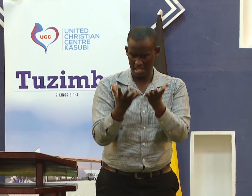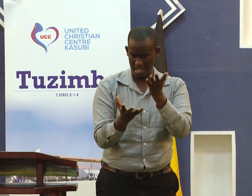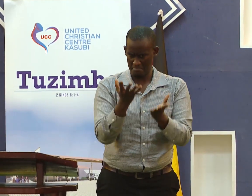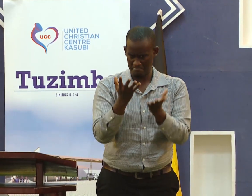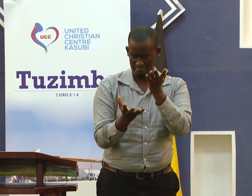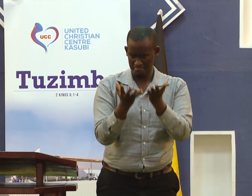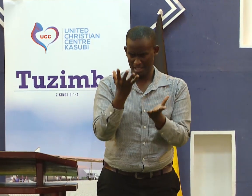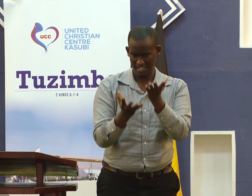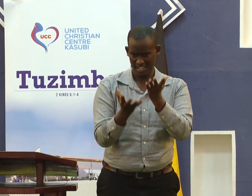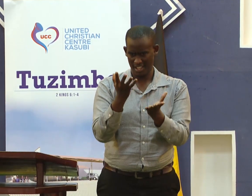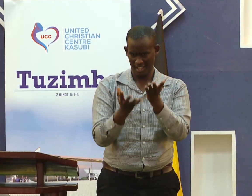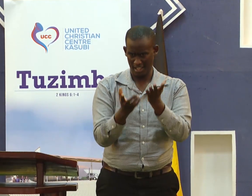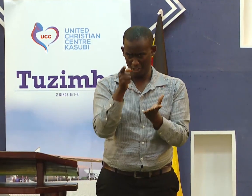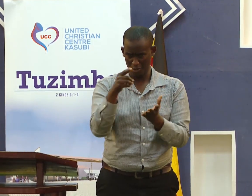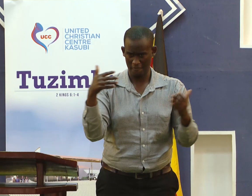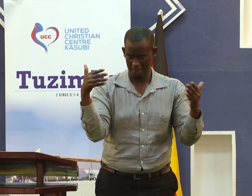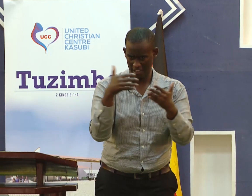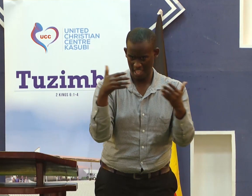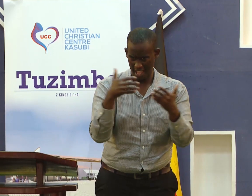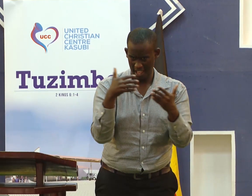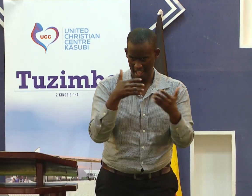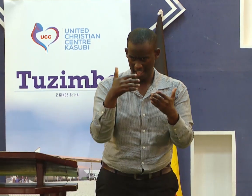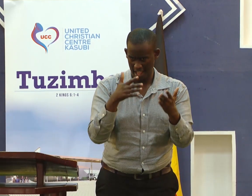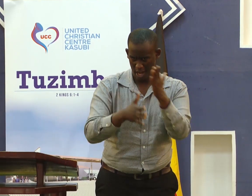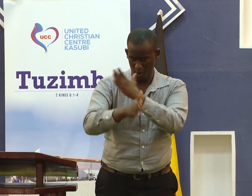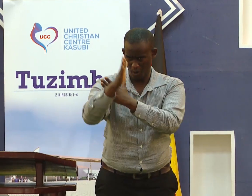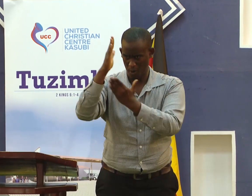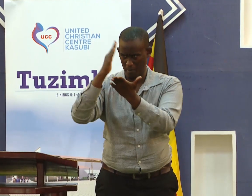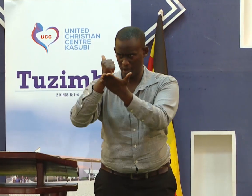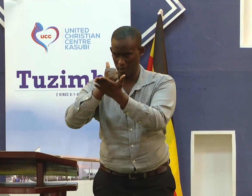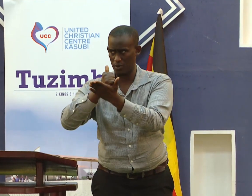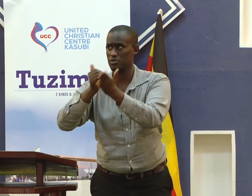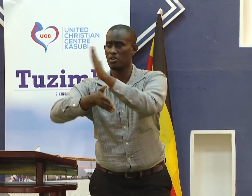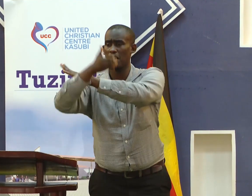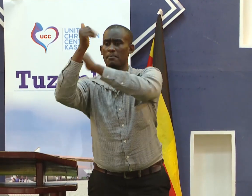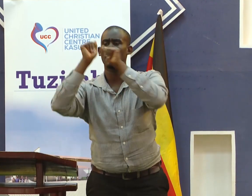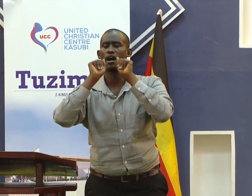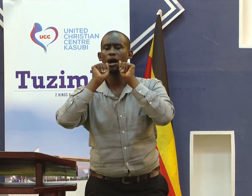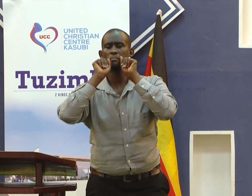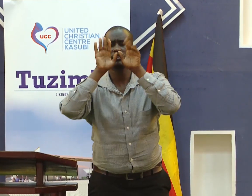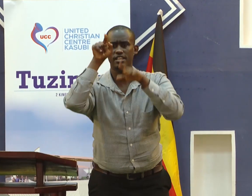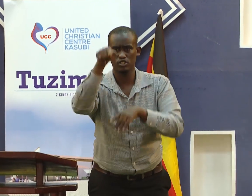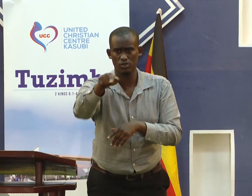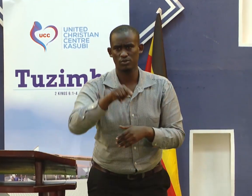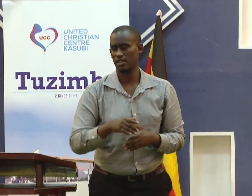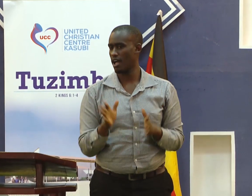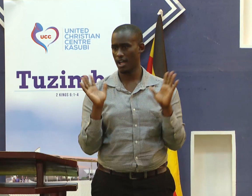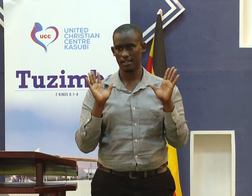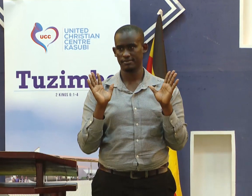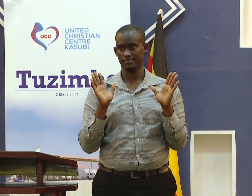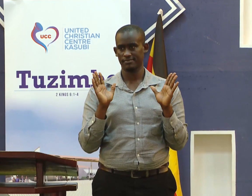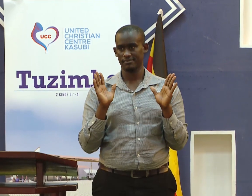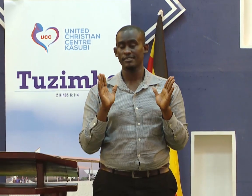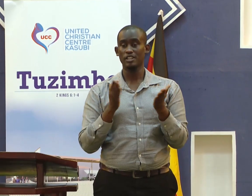use that you fear the Lord because he has blessed you.